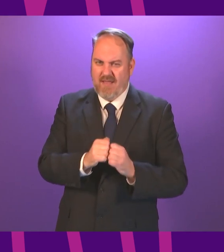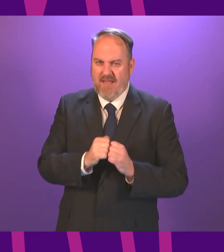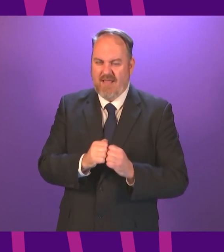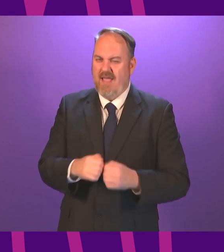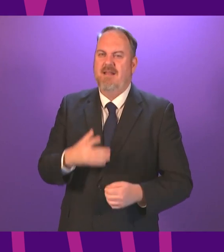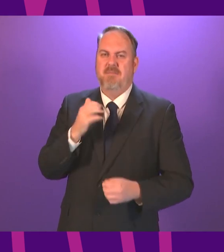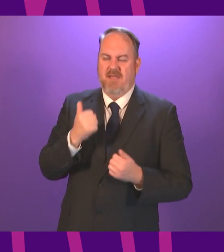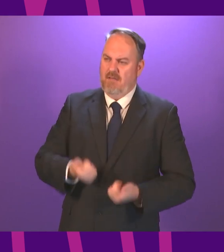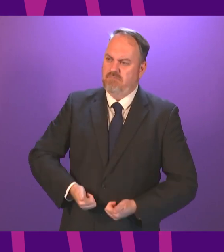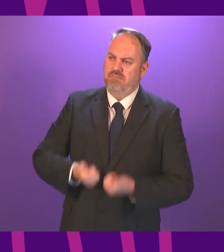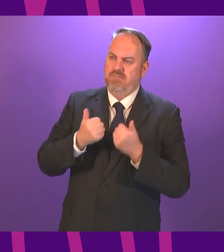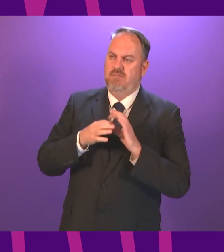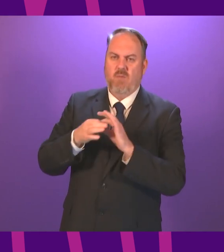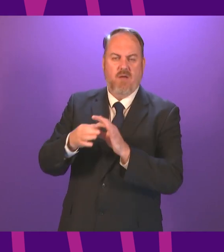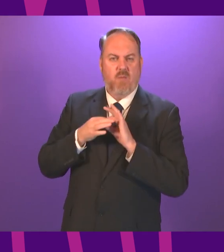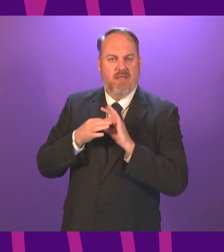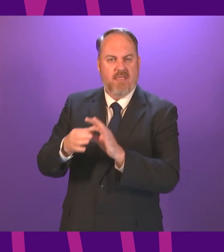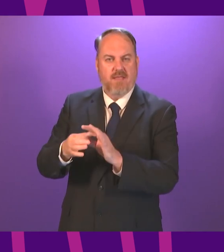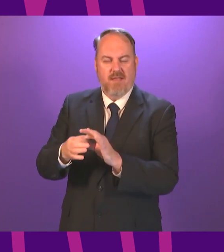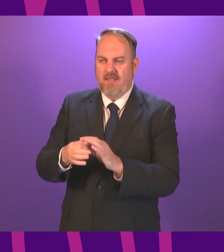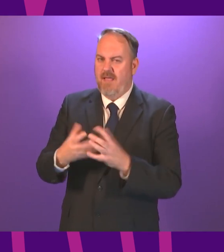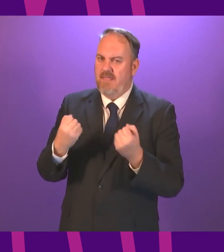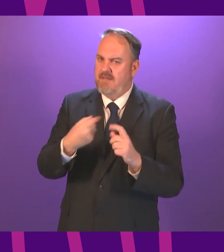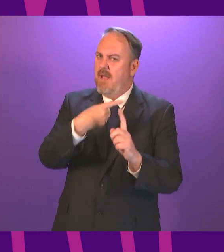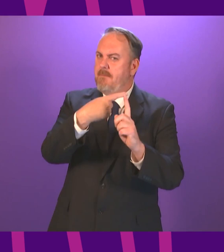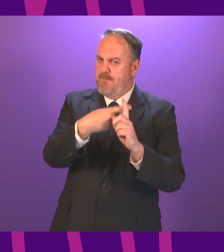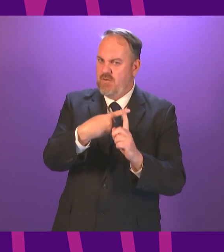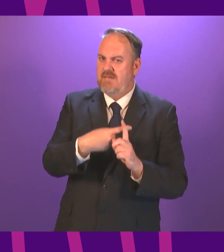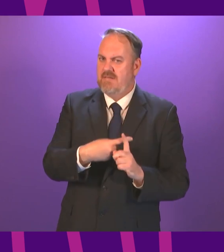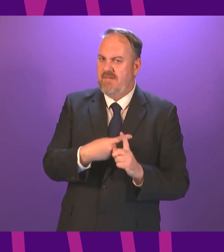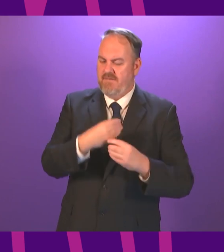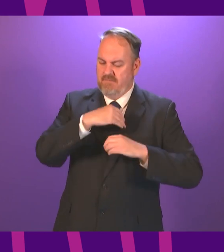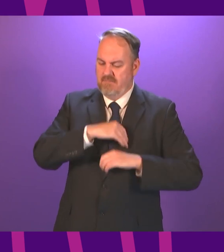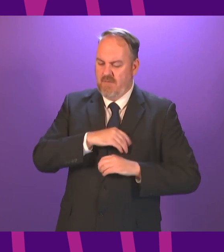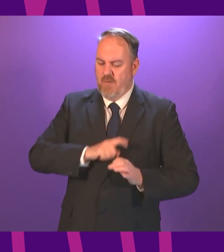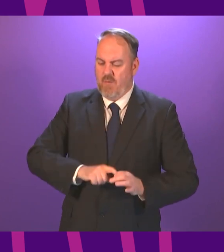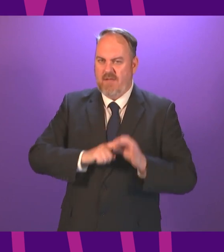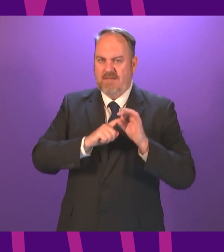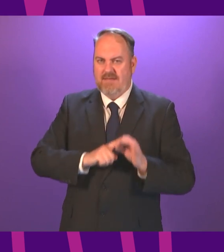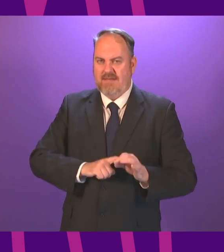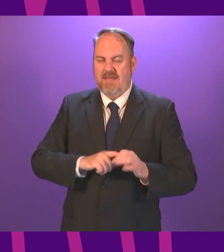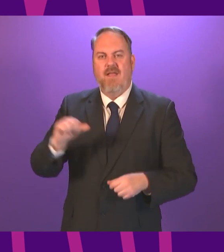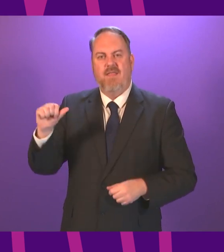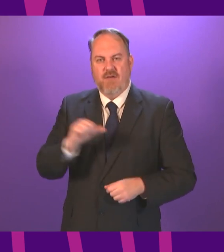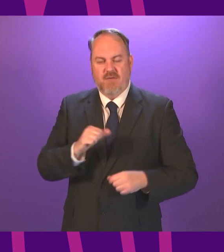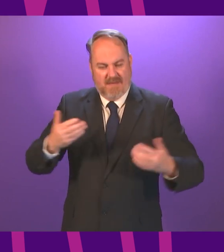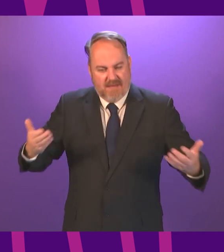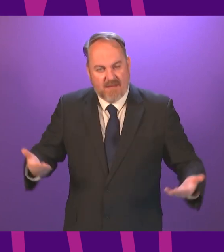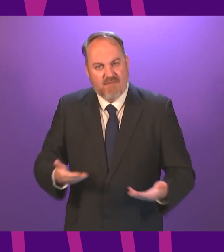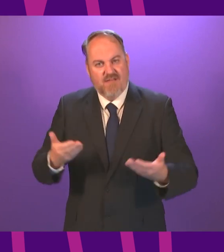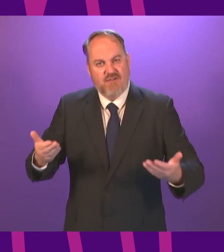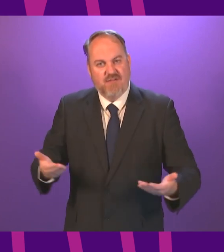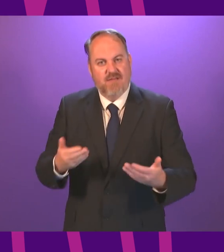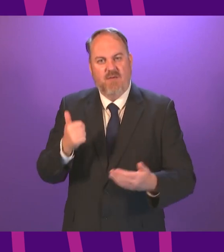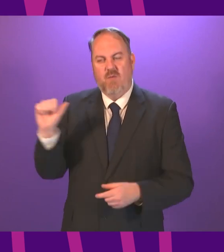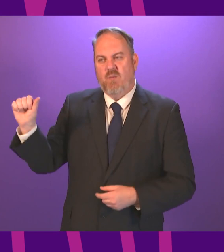environment these positive qualities need not only to be safeguarded but developed they need our focus more than